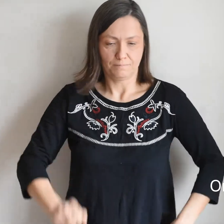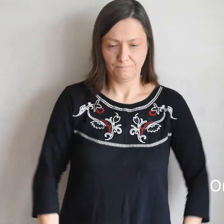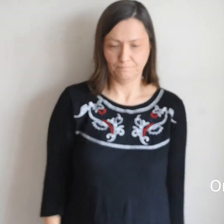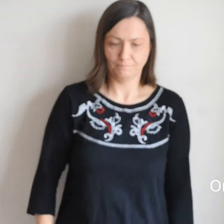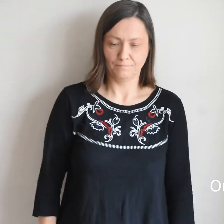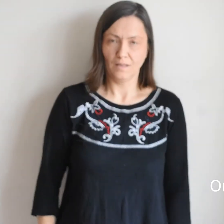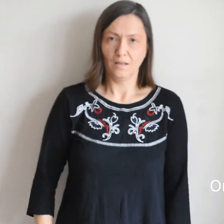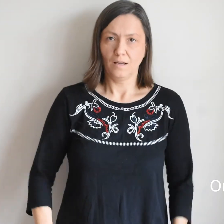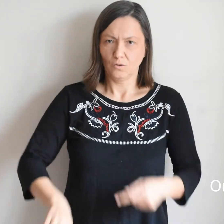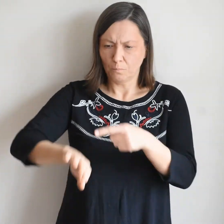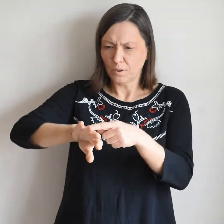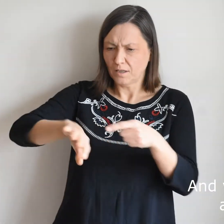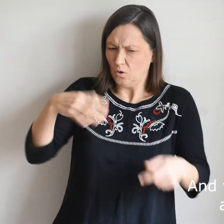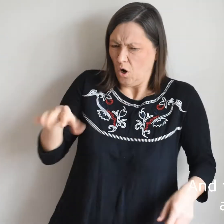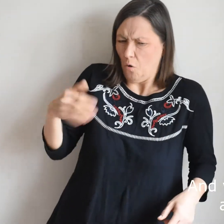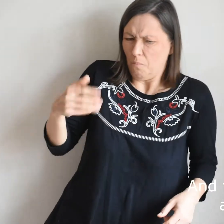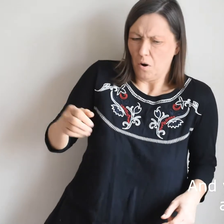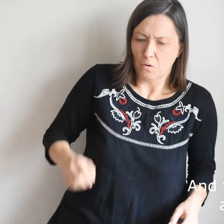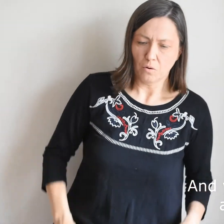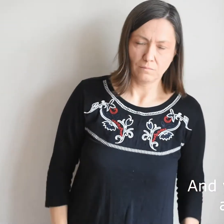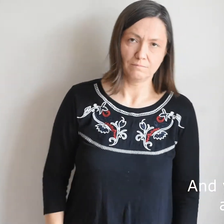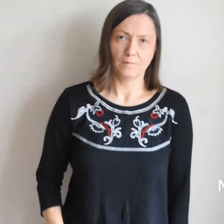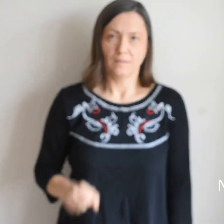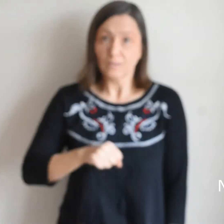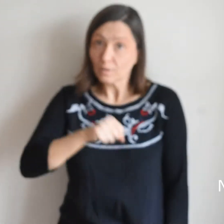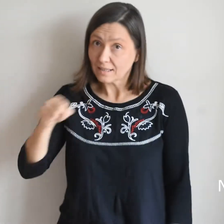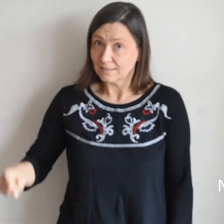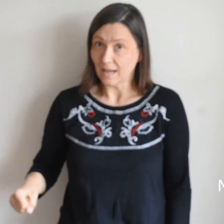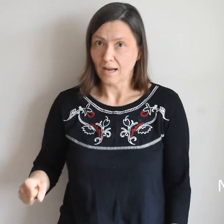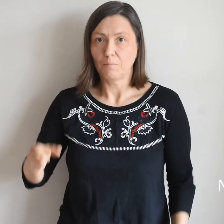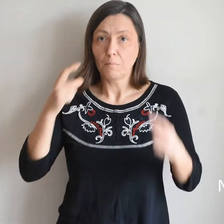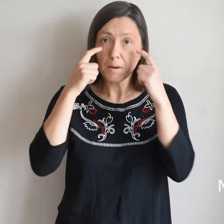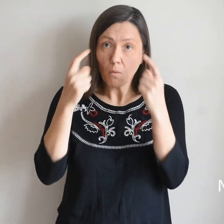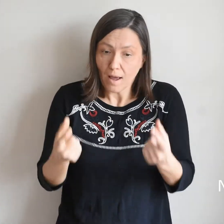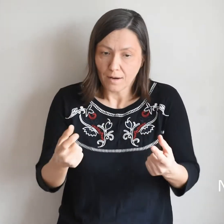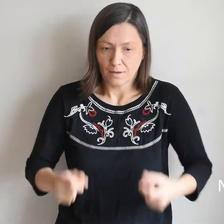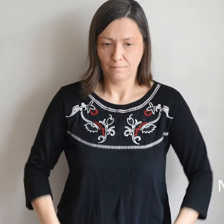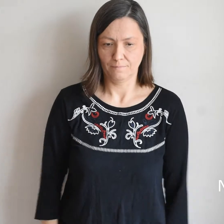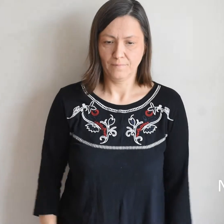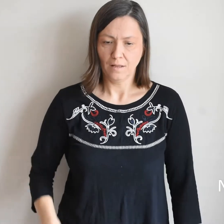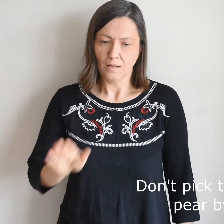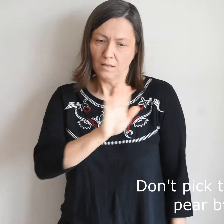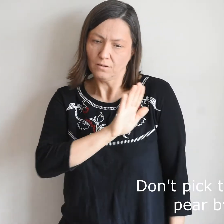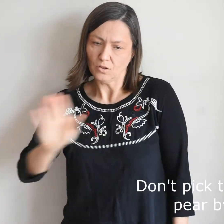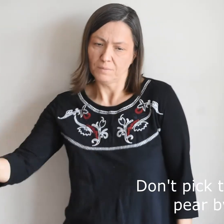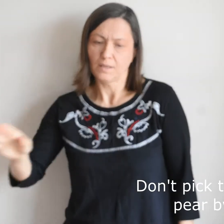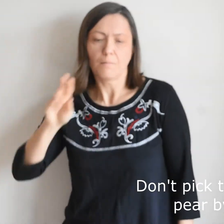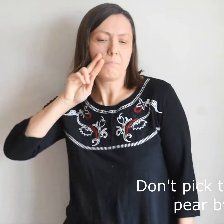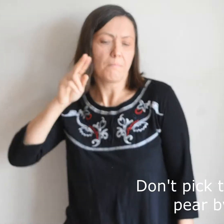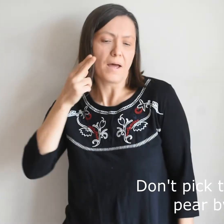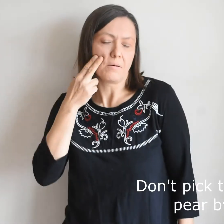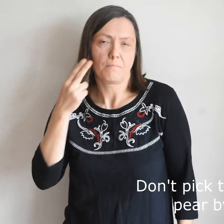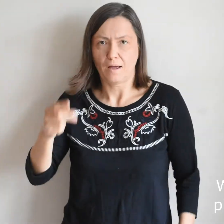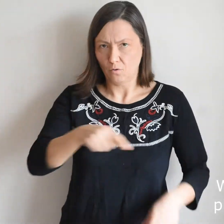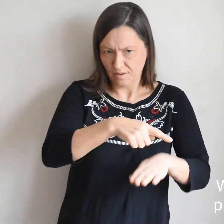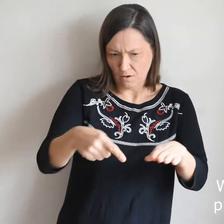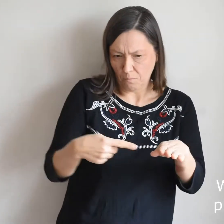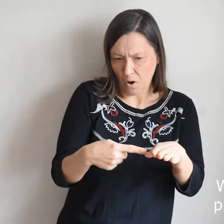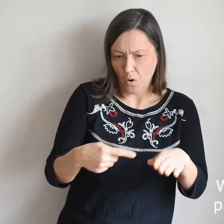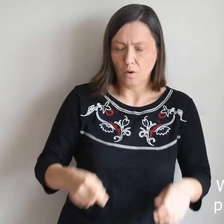And you prick a raw paw, well that's not. Beware! Don't pick the prickly pear for the paw, When